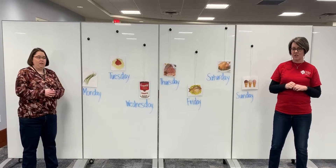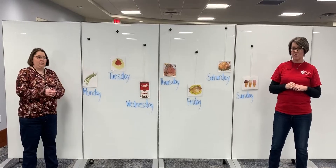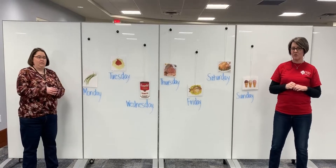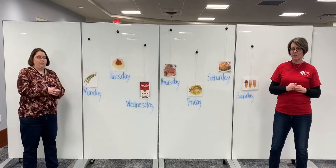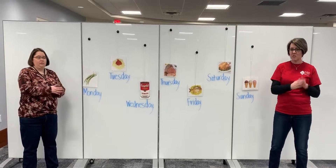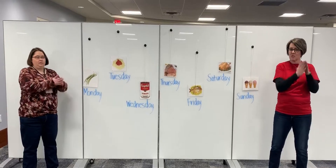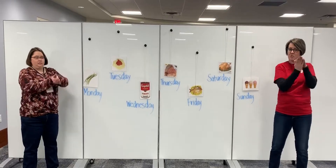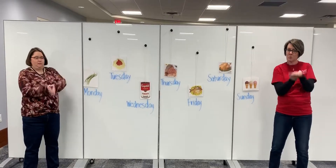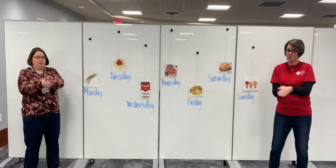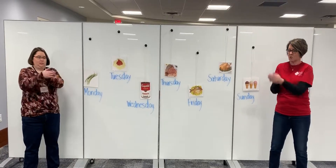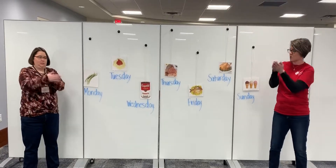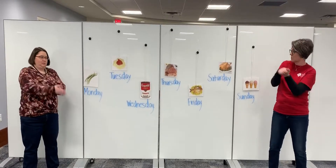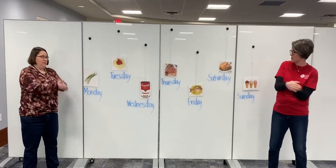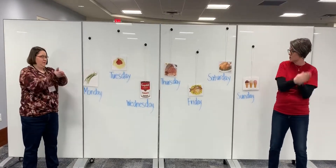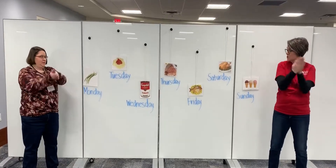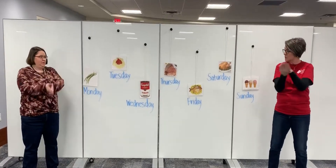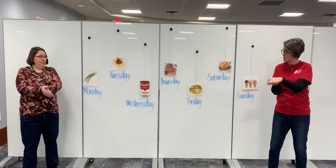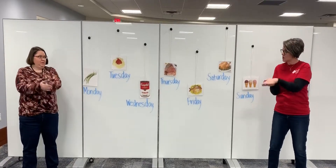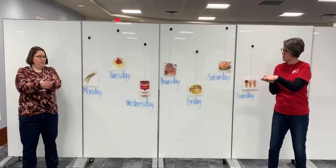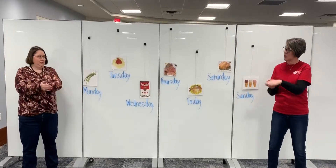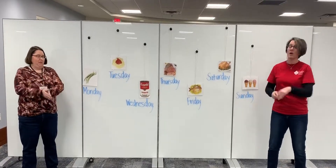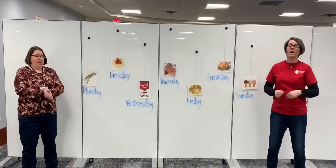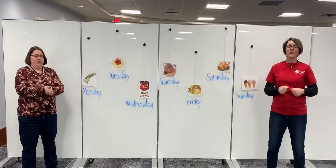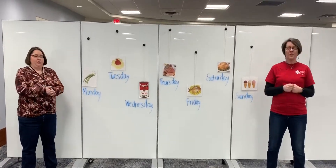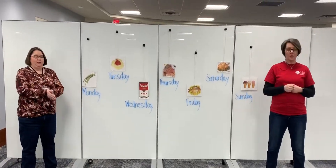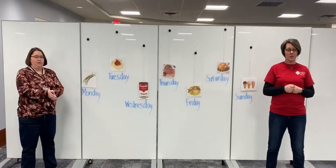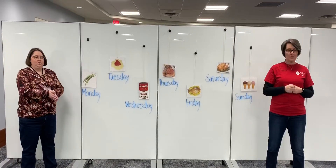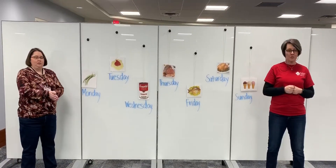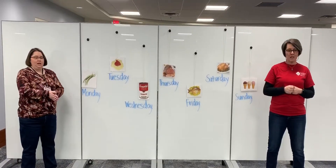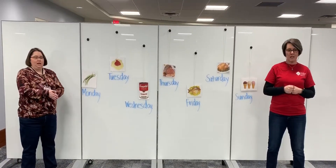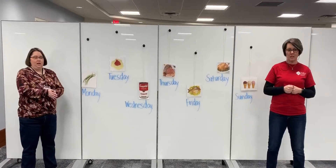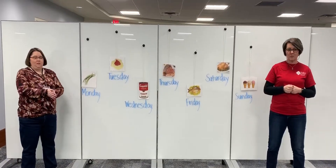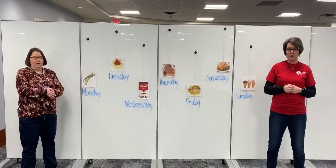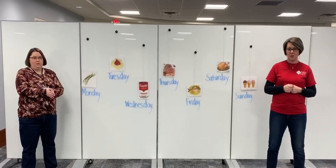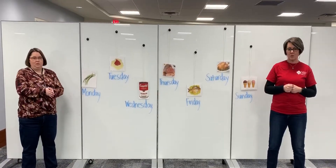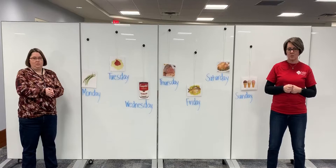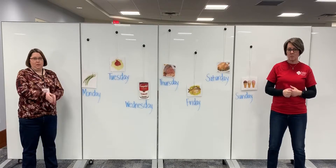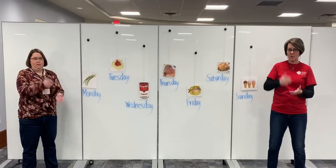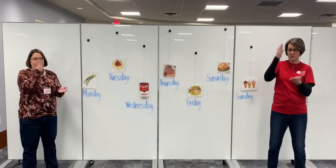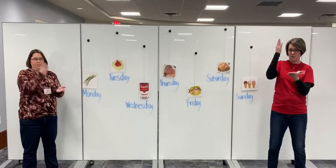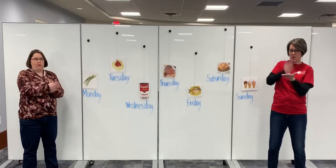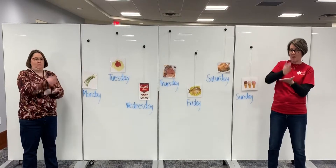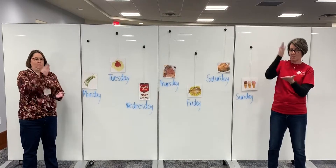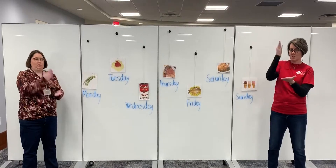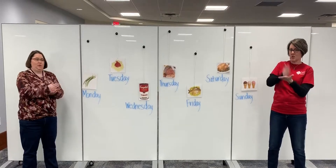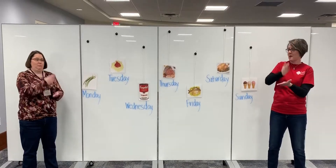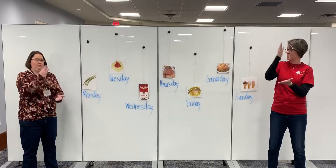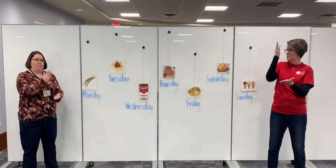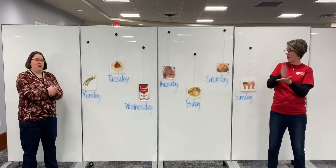fish. Swish, swish, swish. Thursday roast beef. Chop, chop, chop.